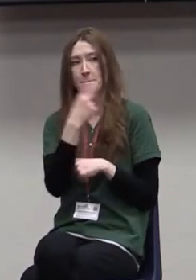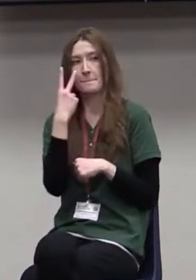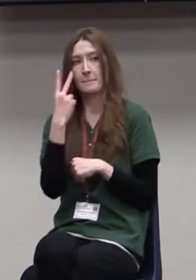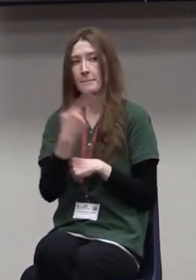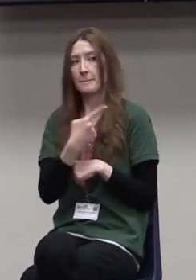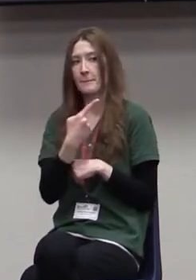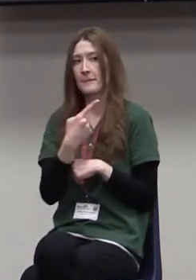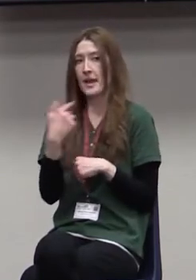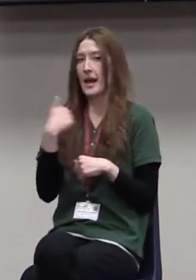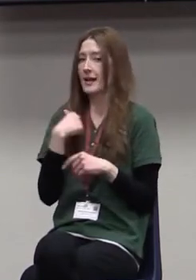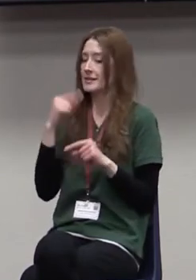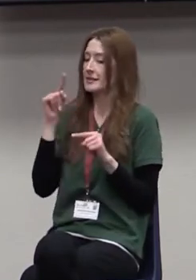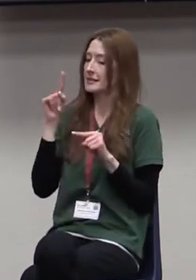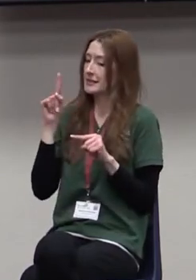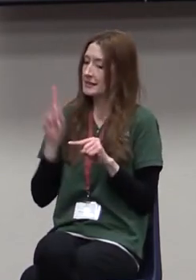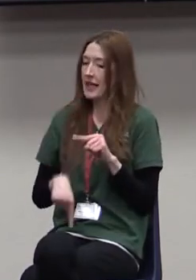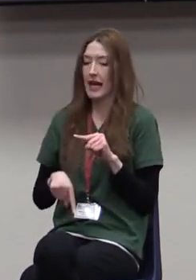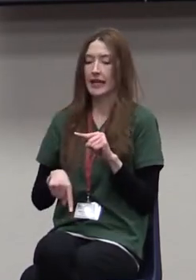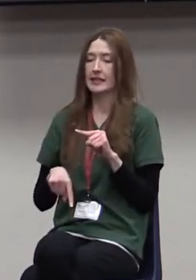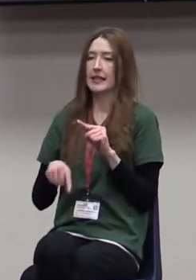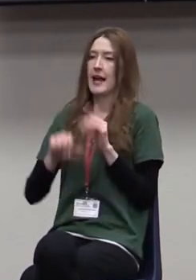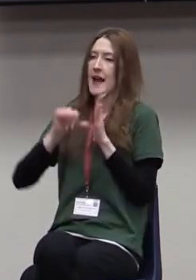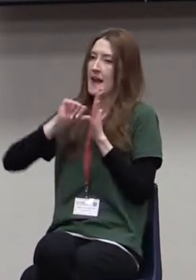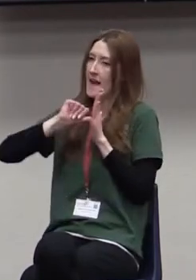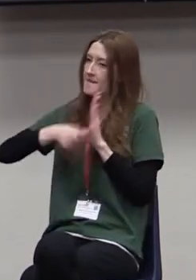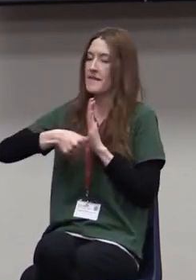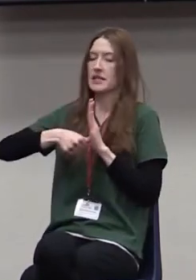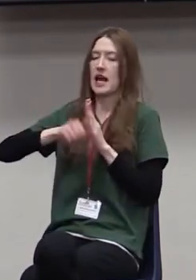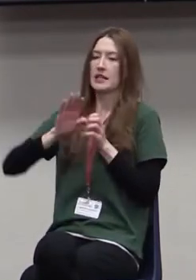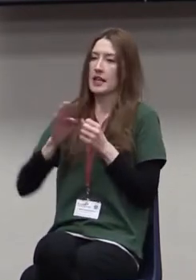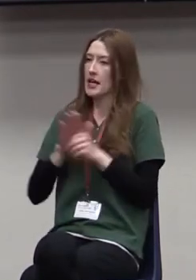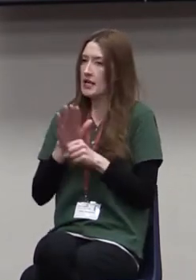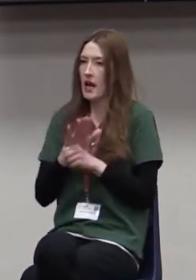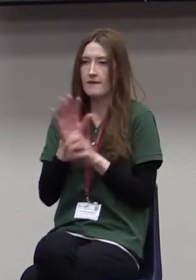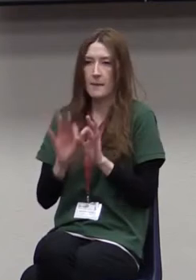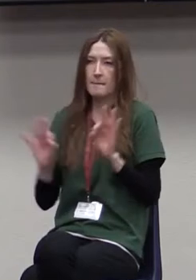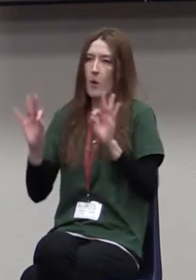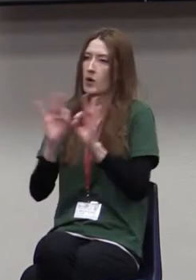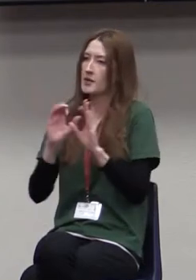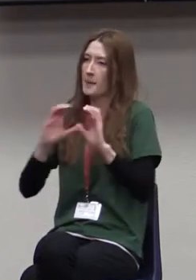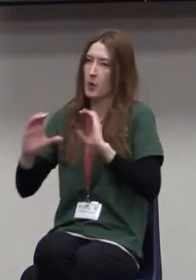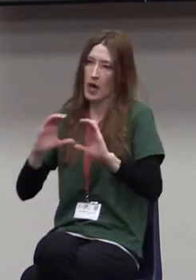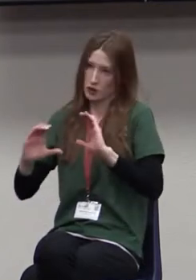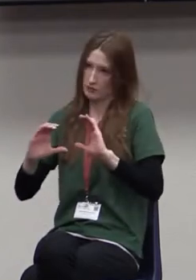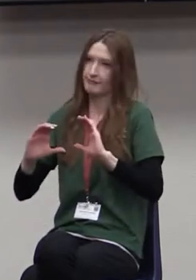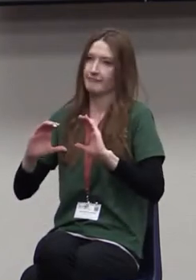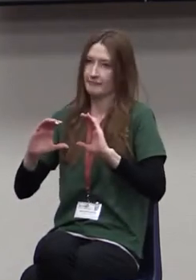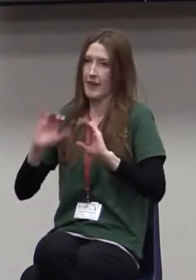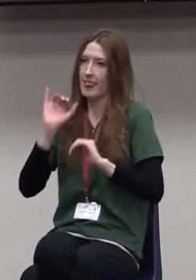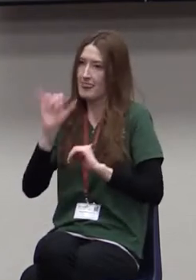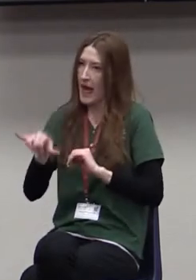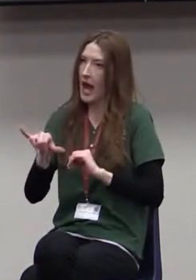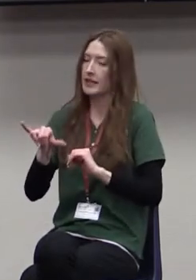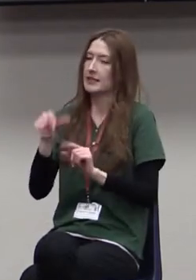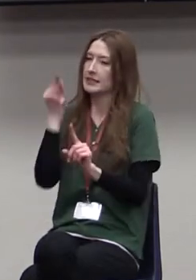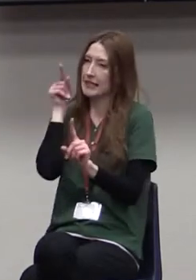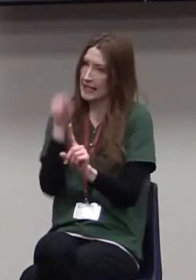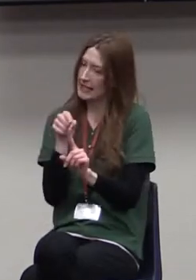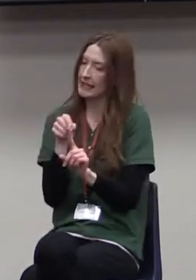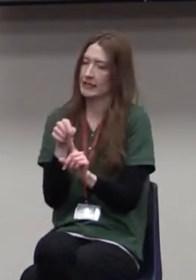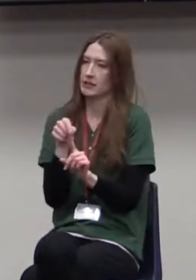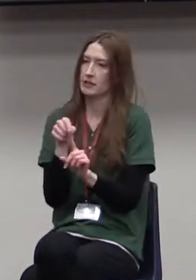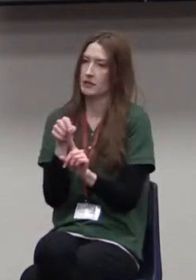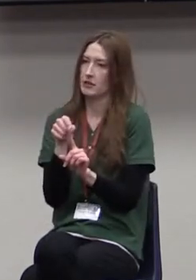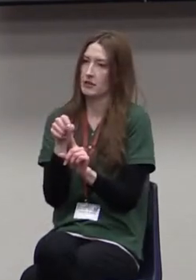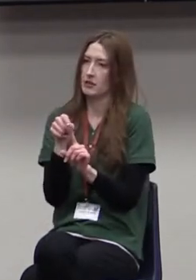I cannot emphasize enough the importance of communication. It will be the key to